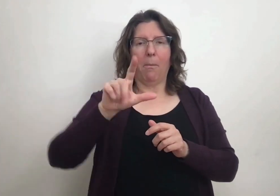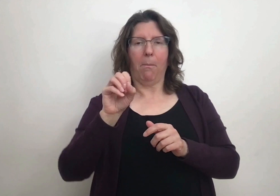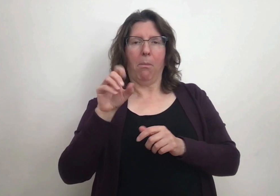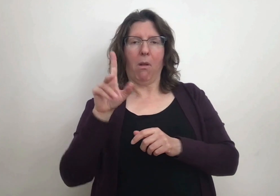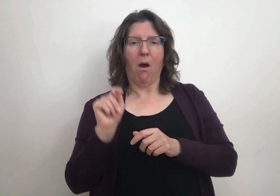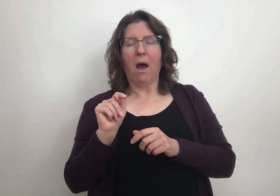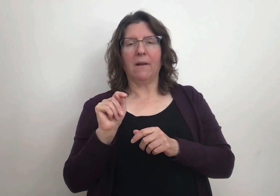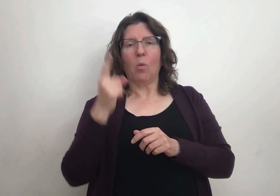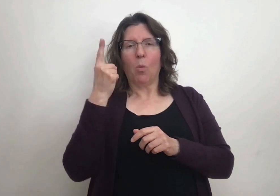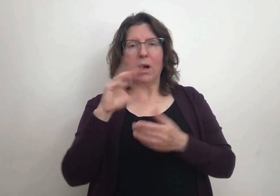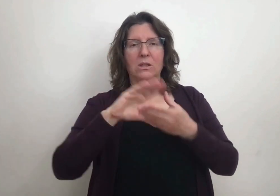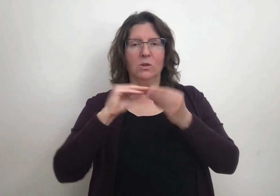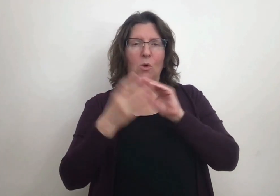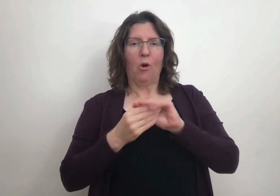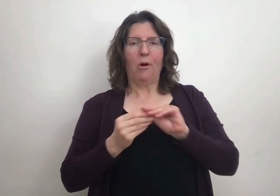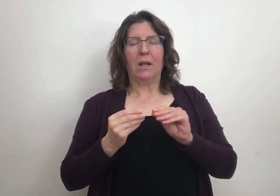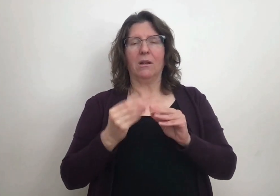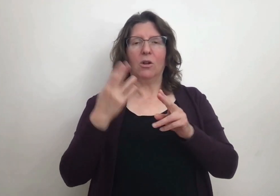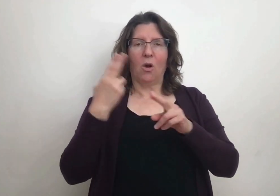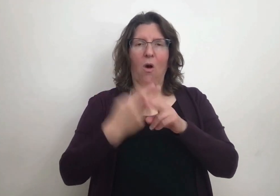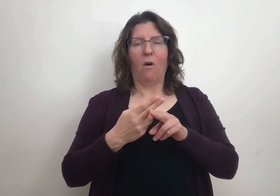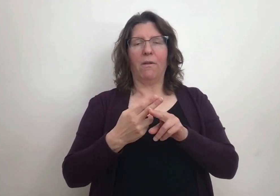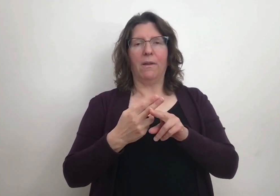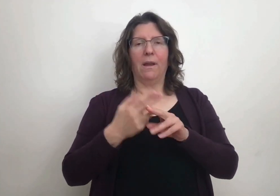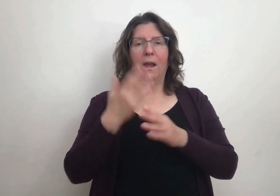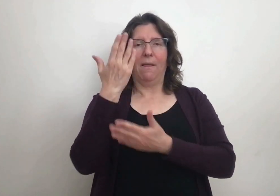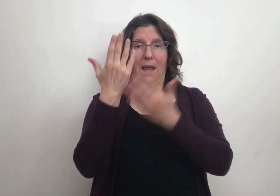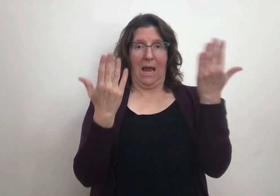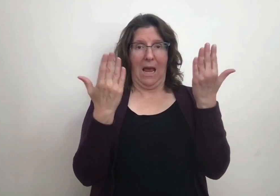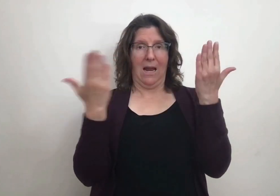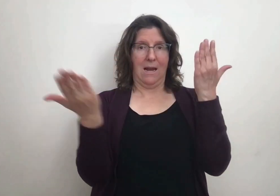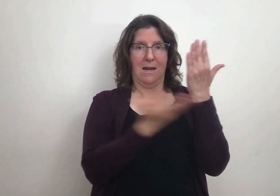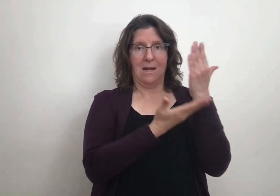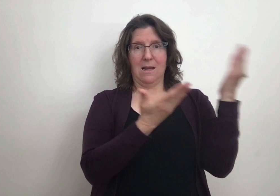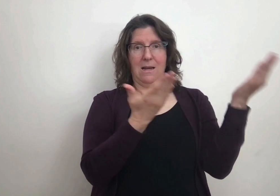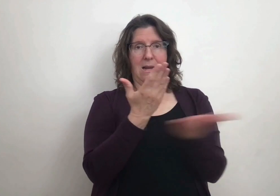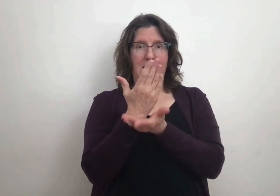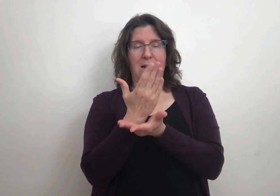and illustrated the plot of the story called The Handless Maiden,